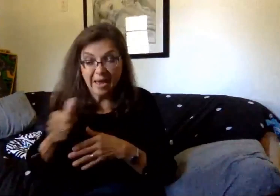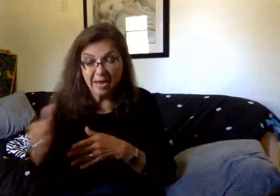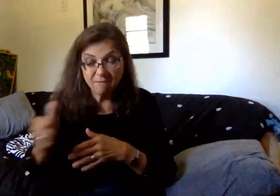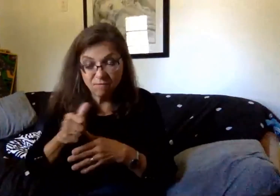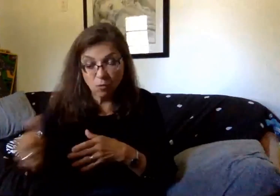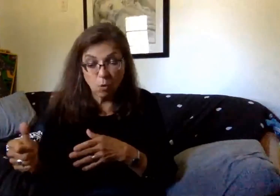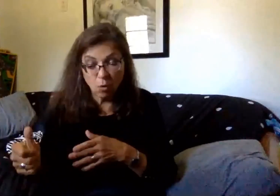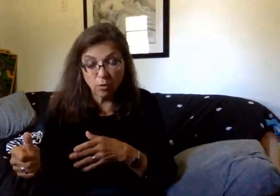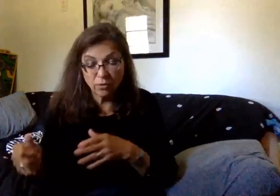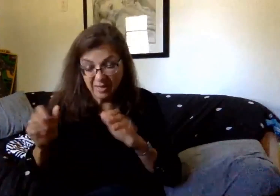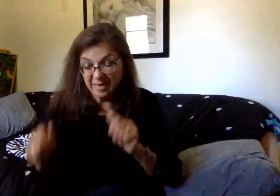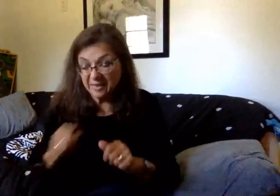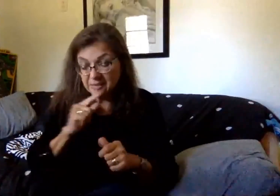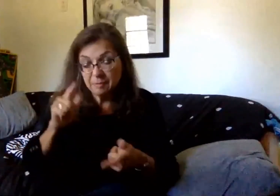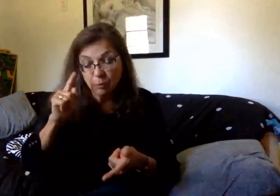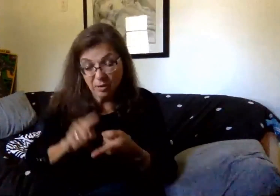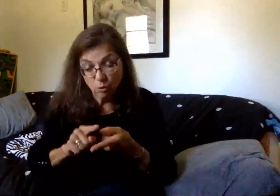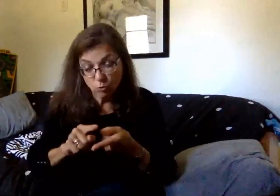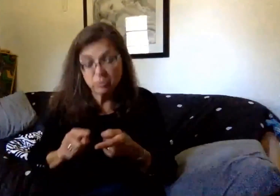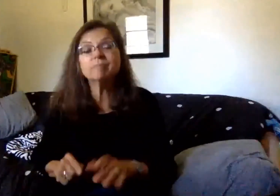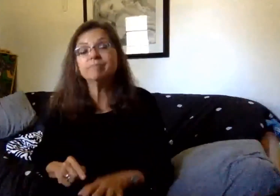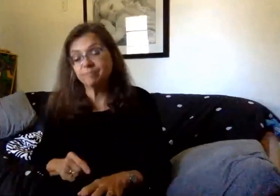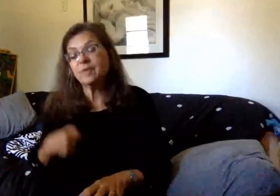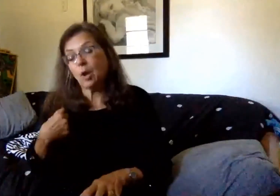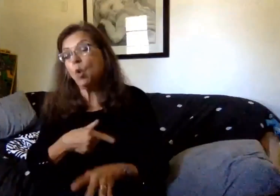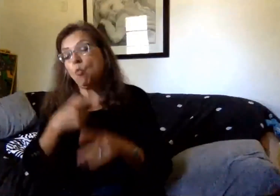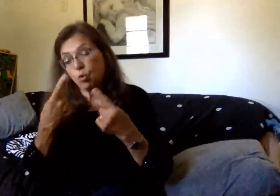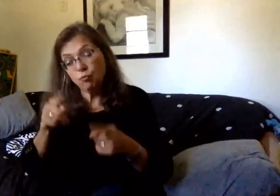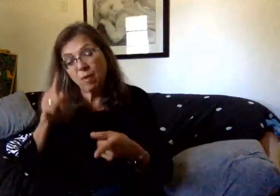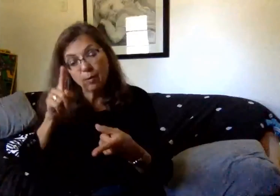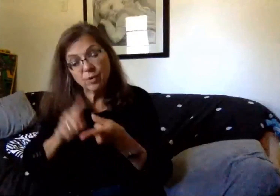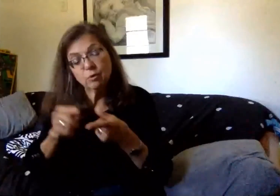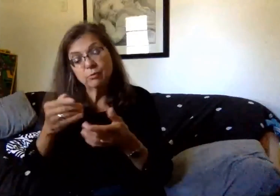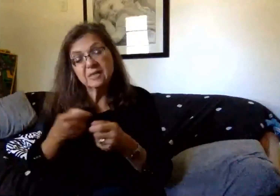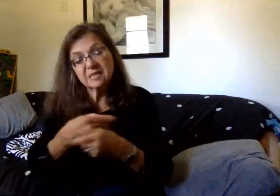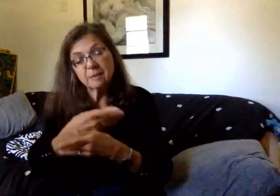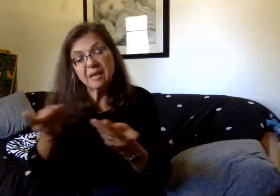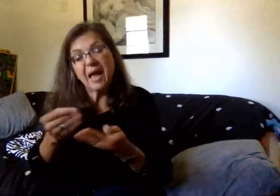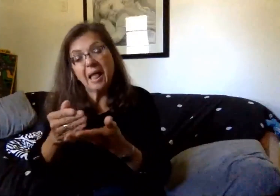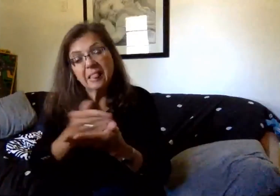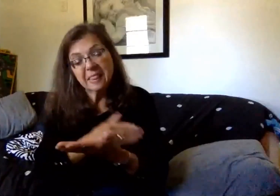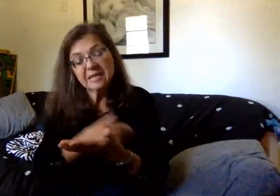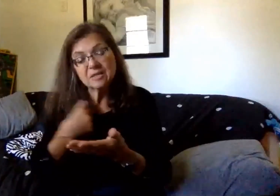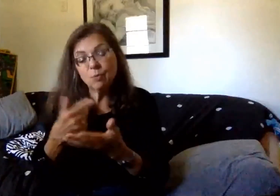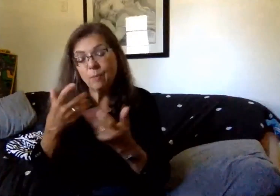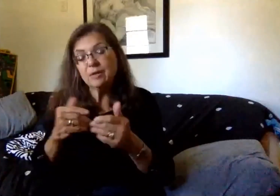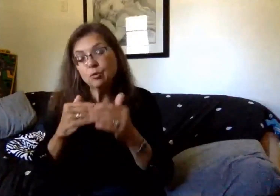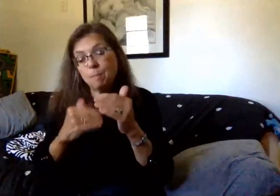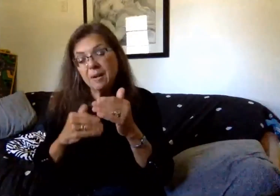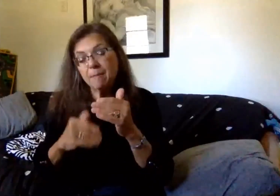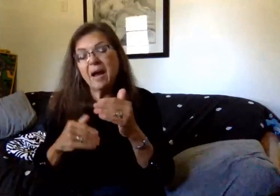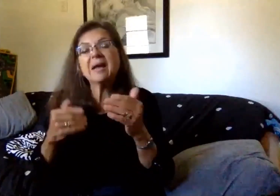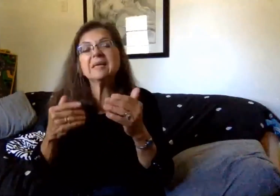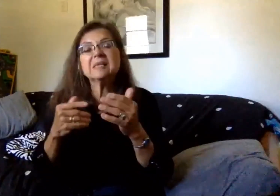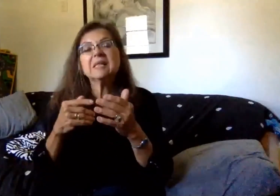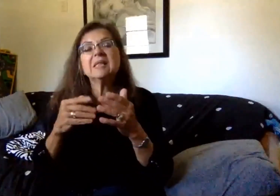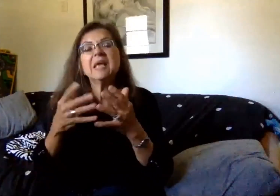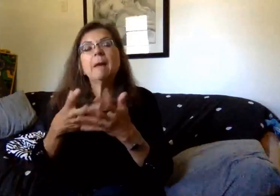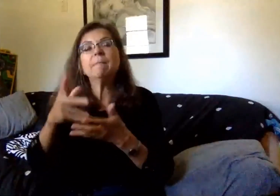list might be reduced. Yes, we're trying to reduce the supply list. We want to minimize the amount of